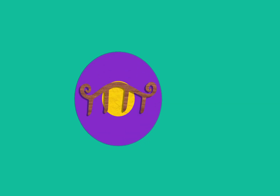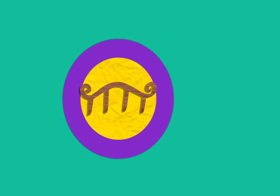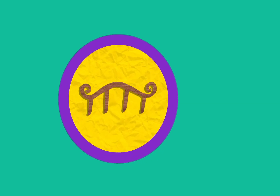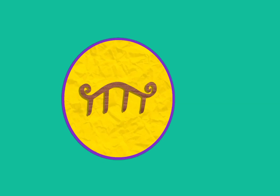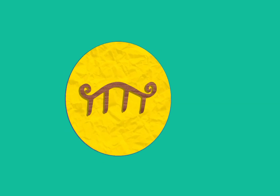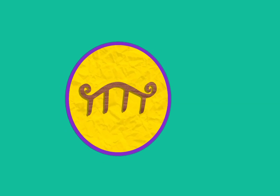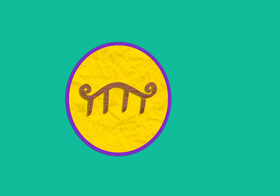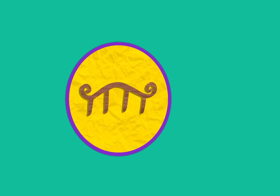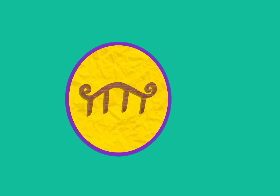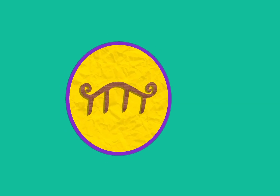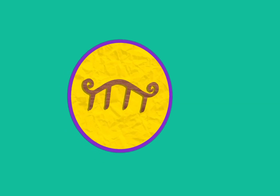Juki Davey!